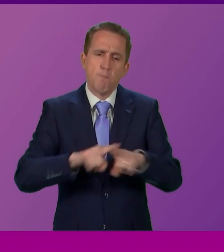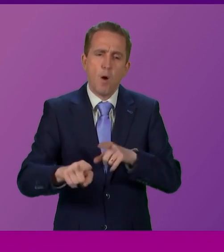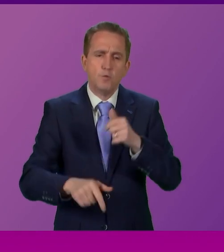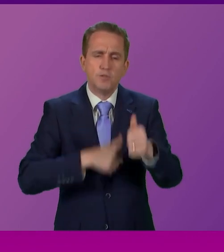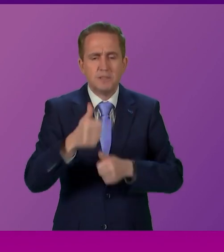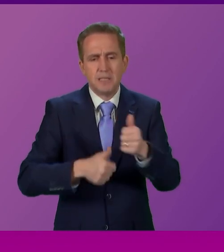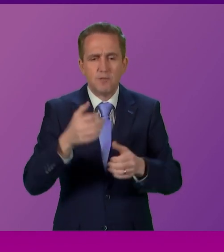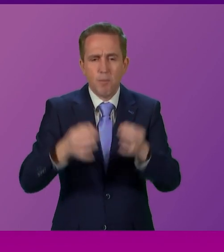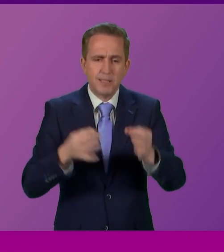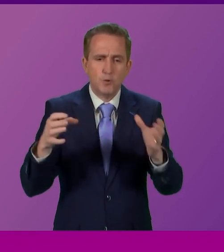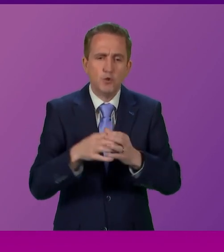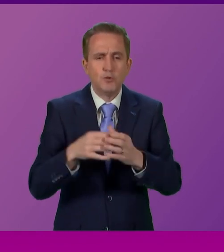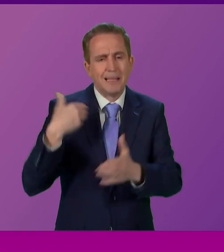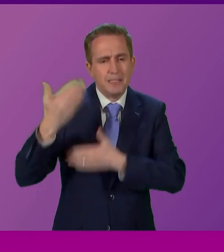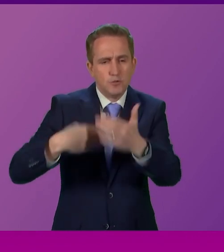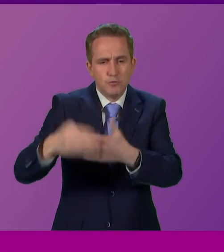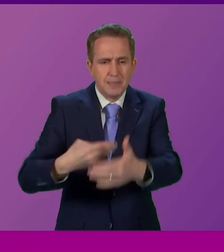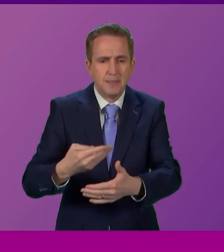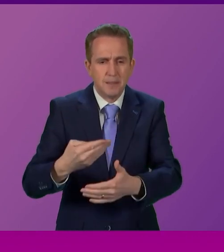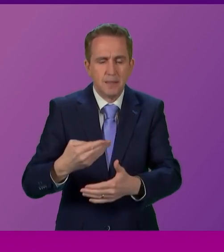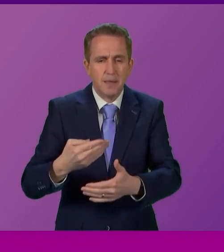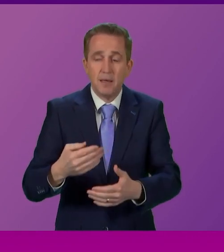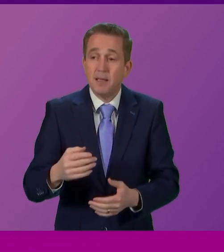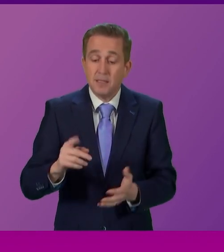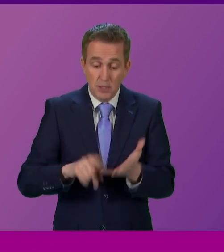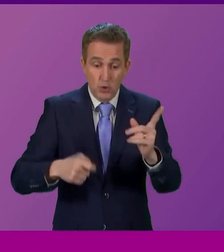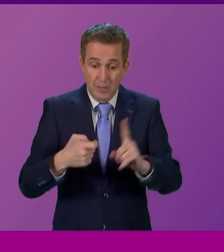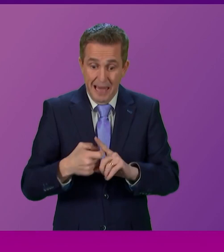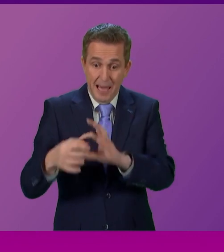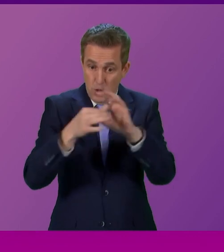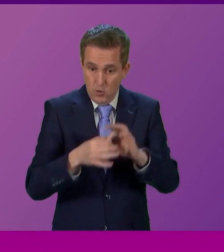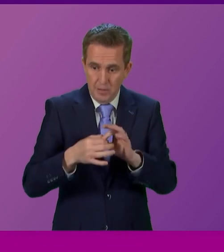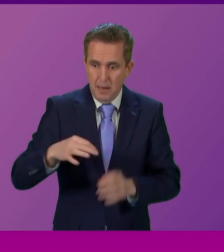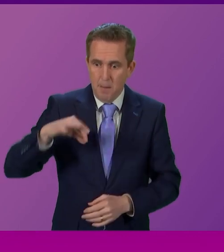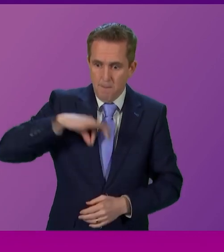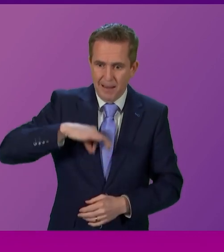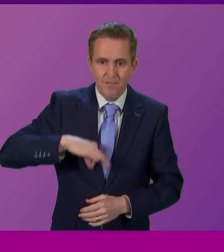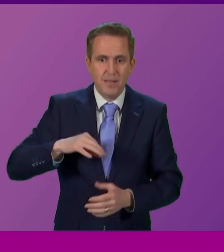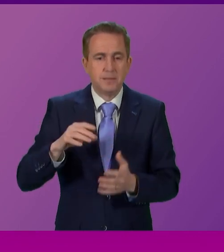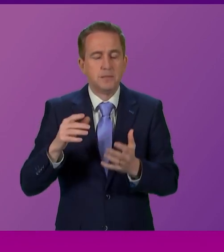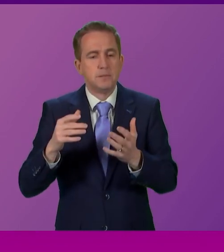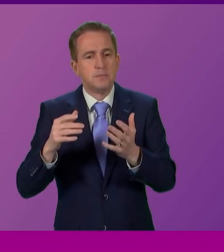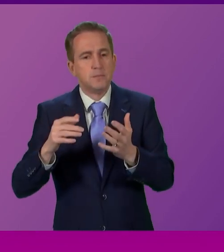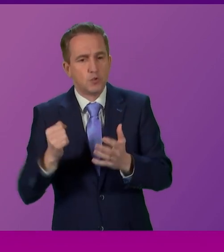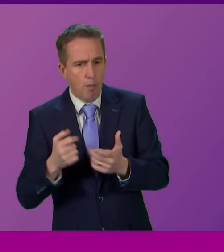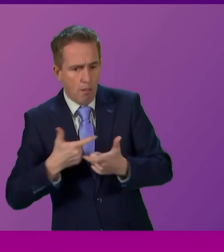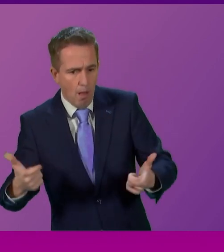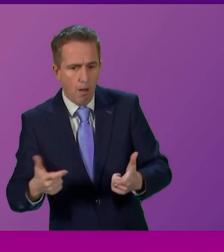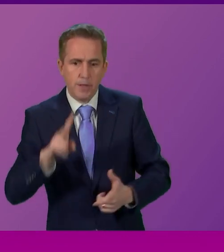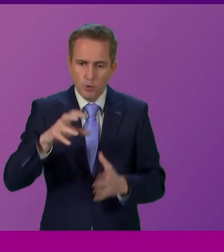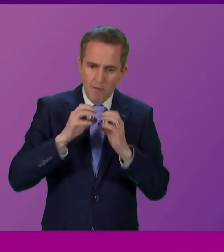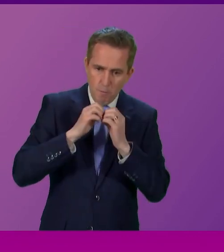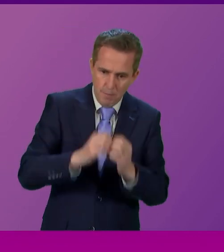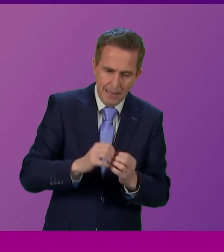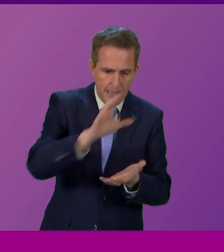A union that benefits Scotland enormously from the 12 billion union dividend that allows Scotland